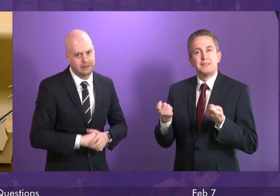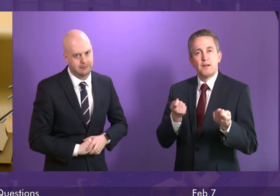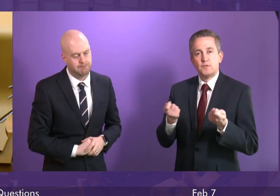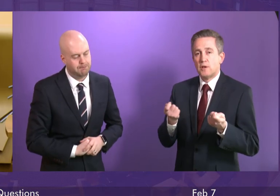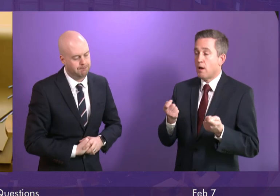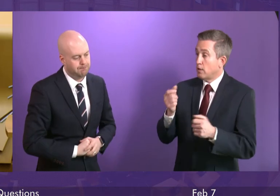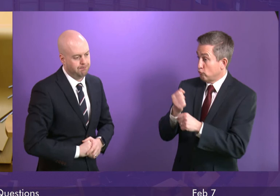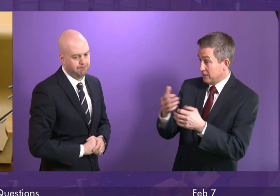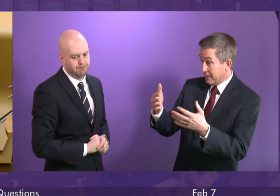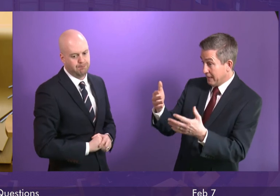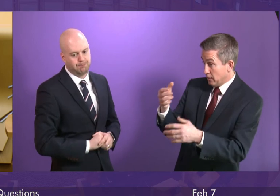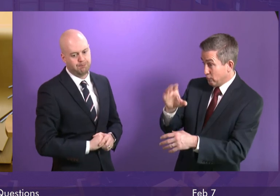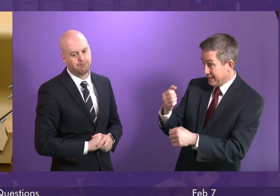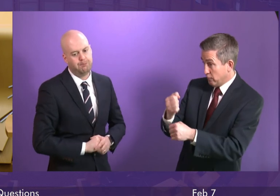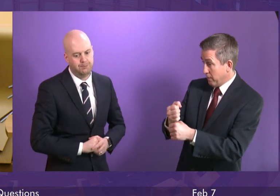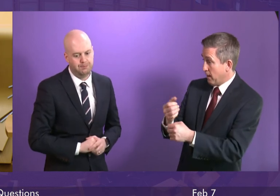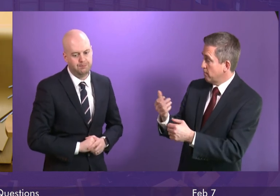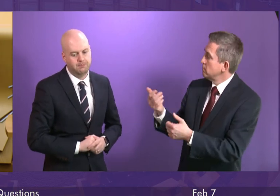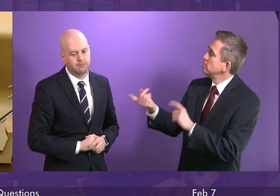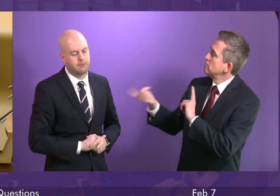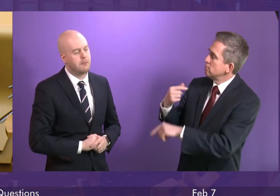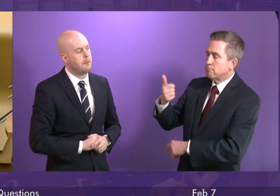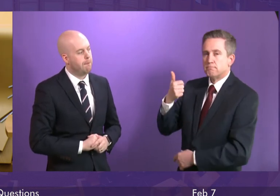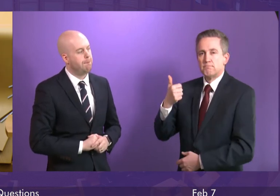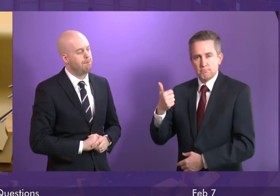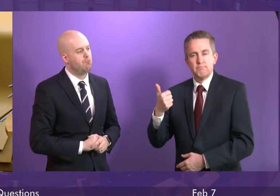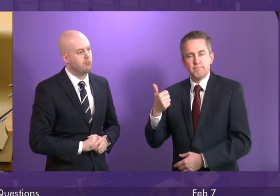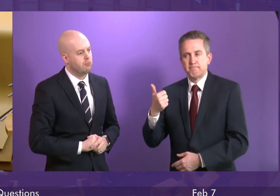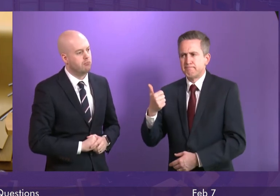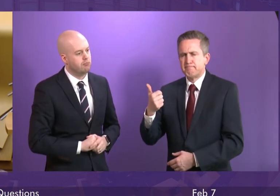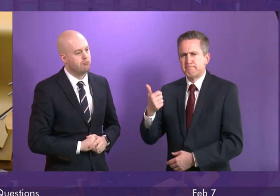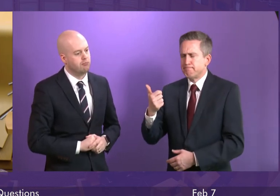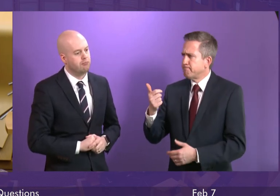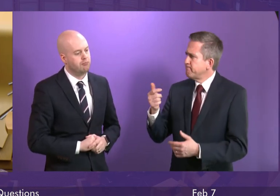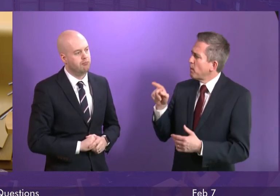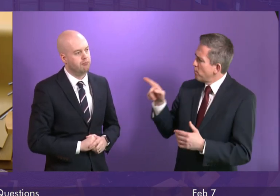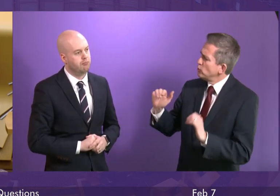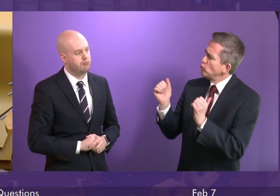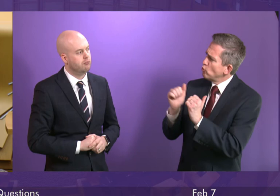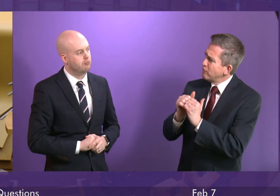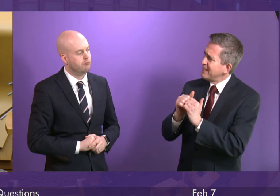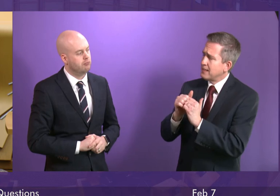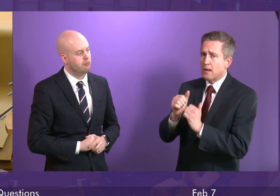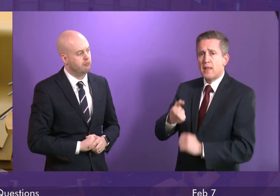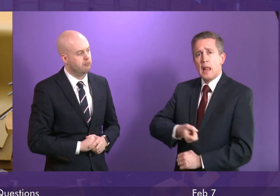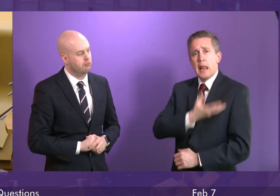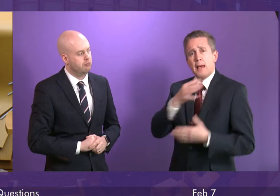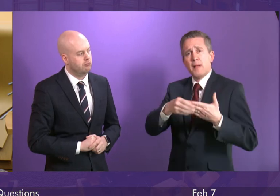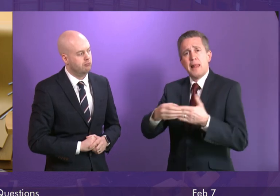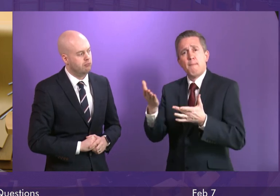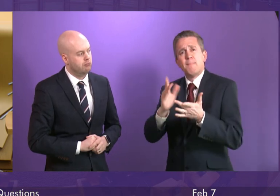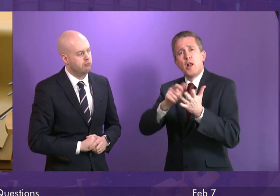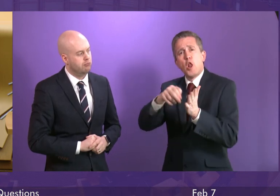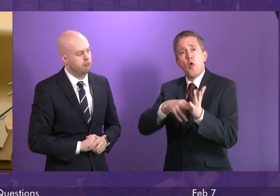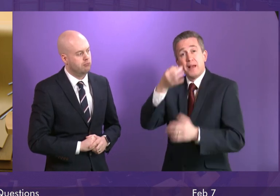Christine Graham. I thank the Deputy First Minister for his answer. That said, does he share my concern that Labour-led Midlothian Council is the